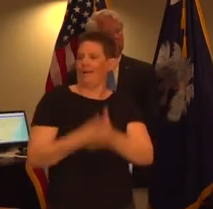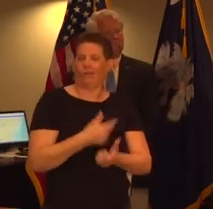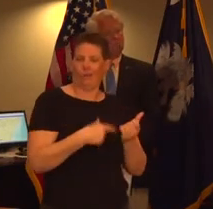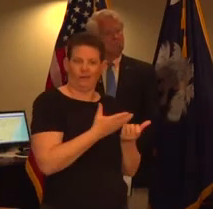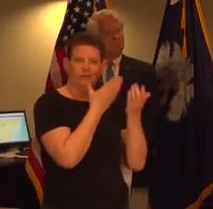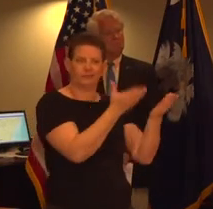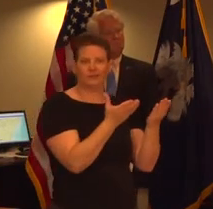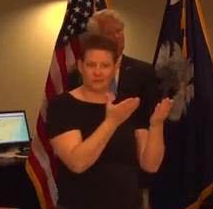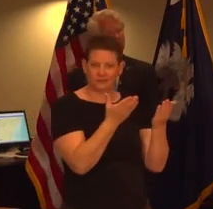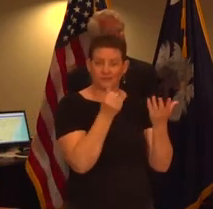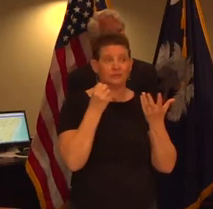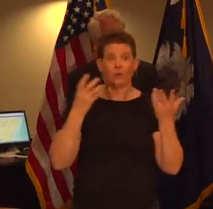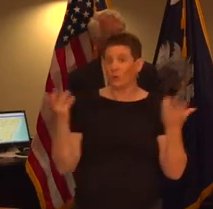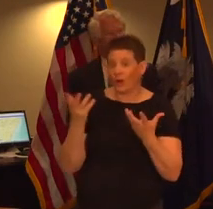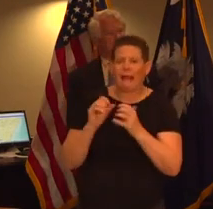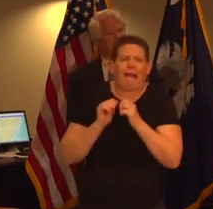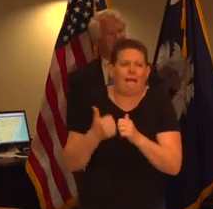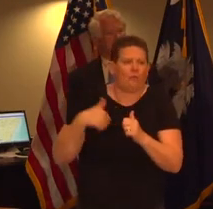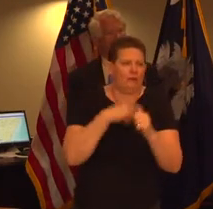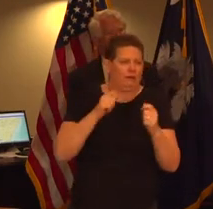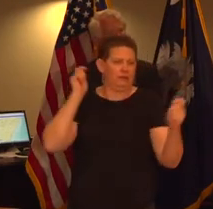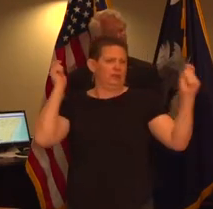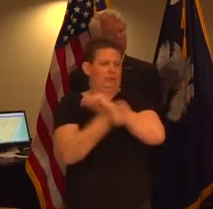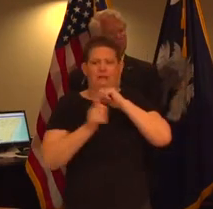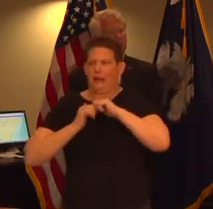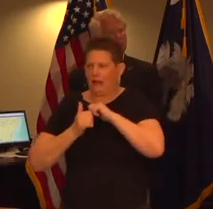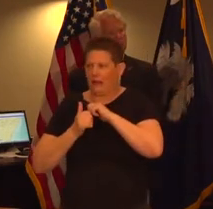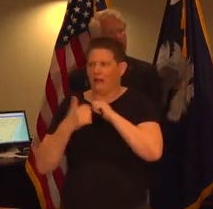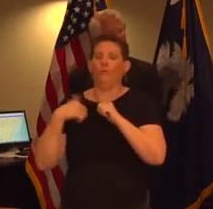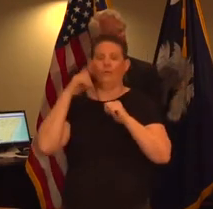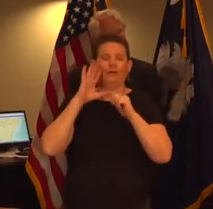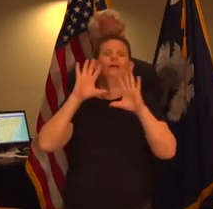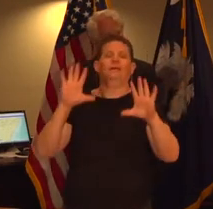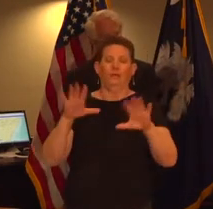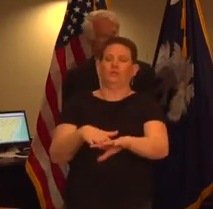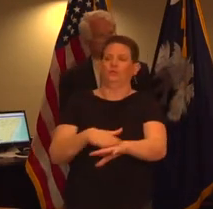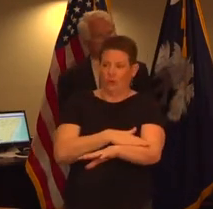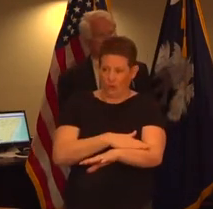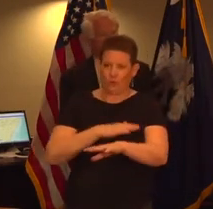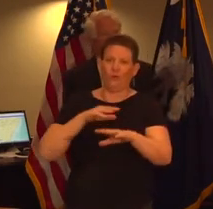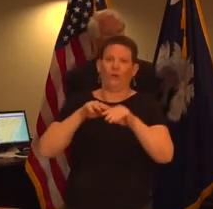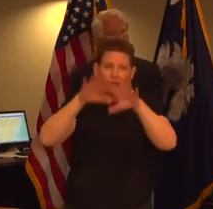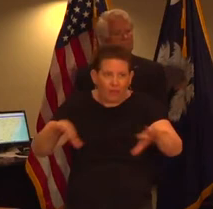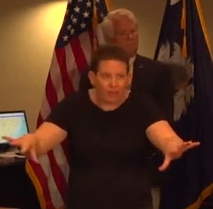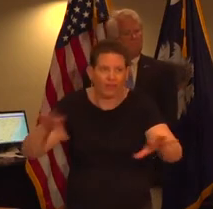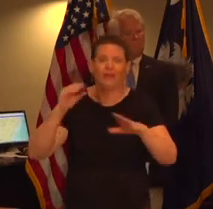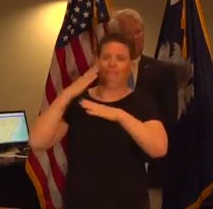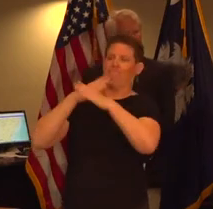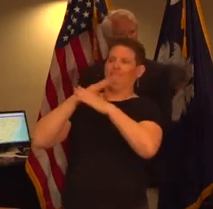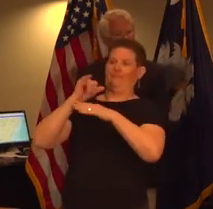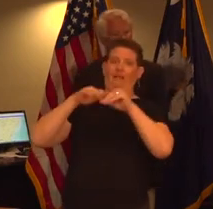if we change those behaviors we can slow the spread and stop transmission as i've stated